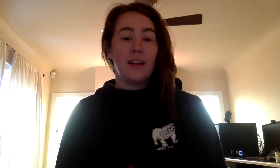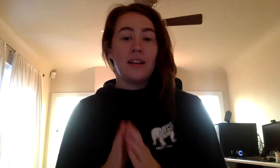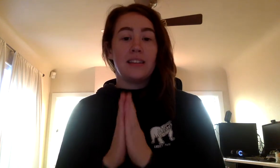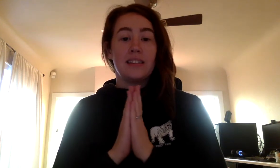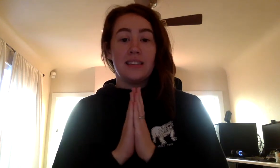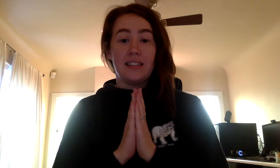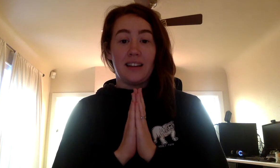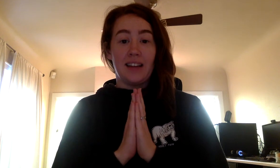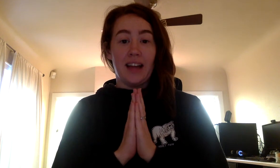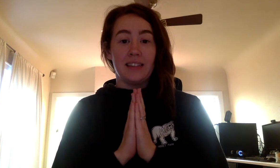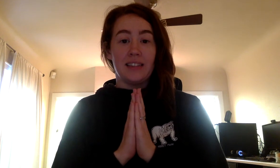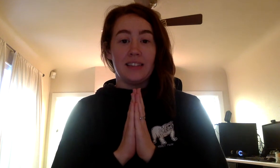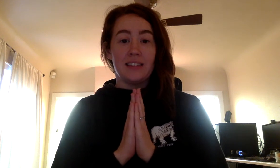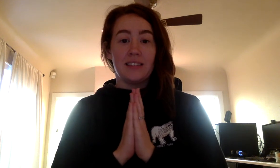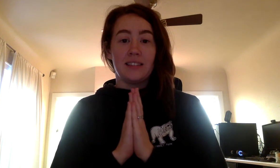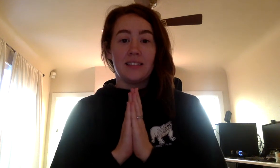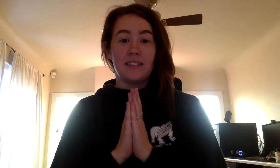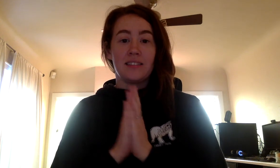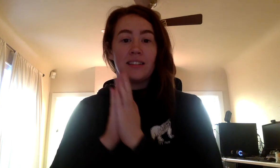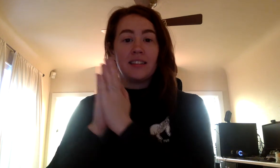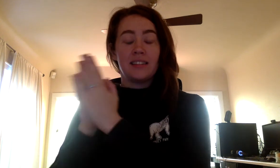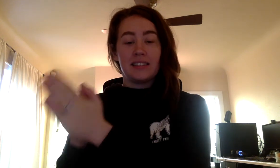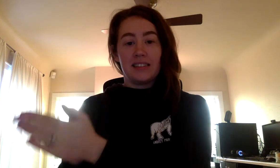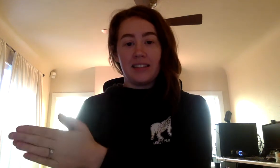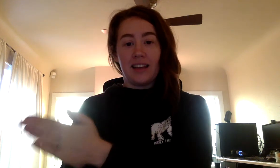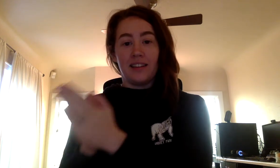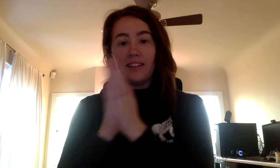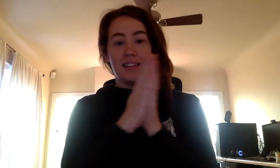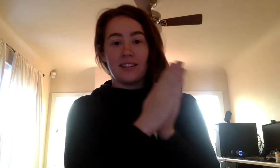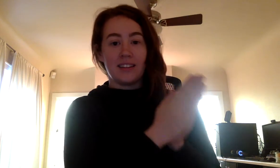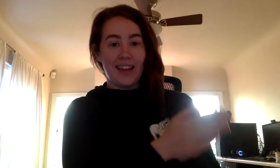Sunglasses, sunglasses.